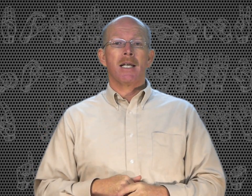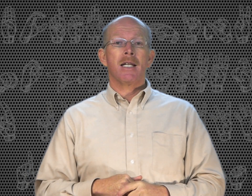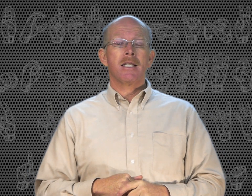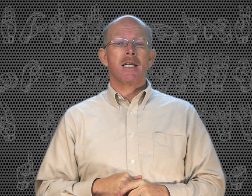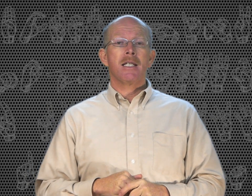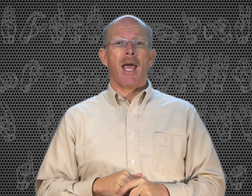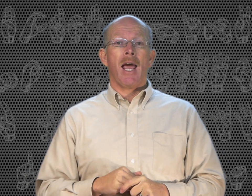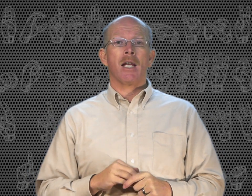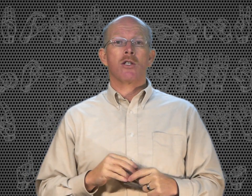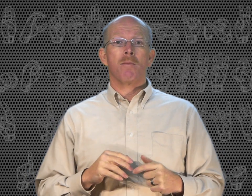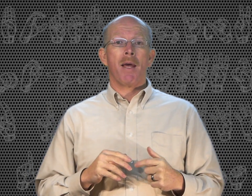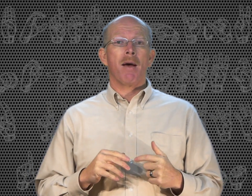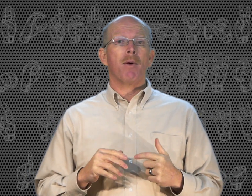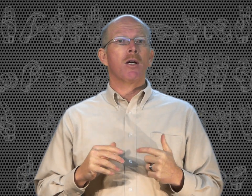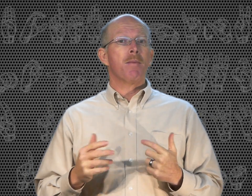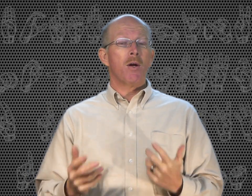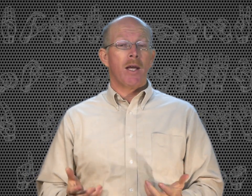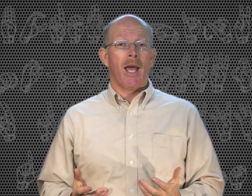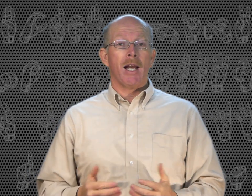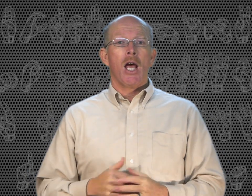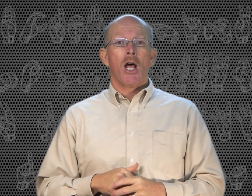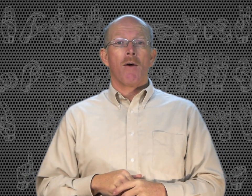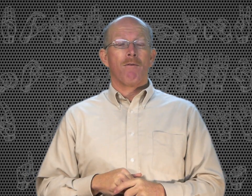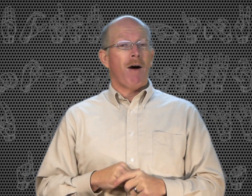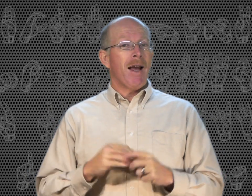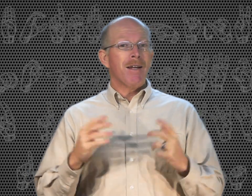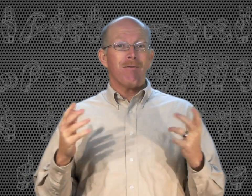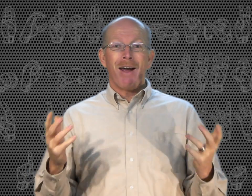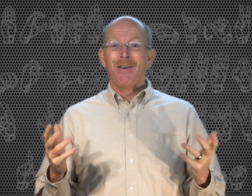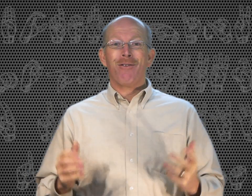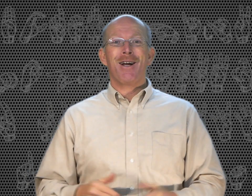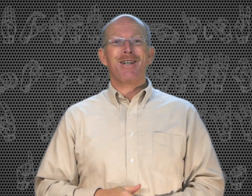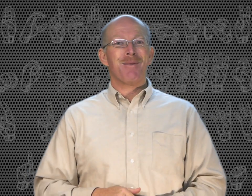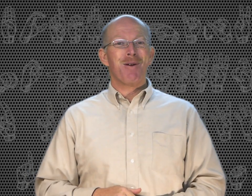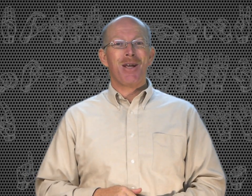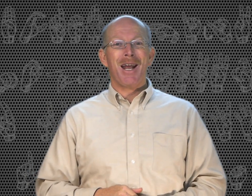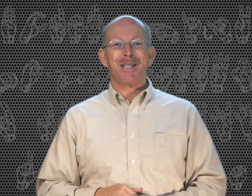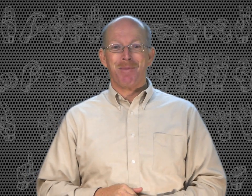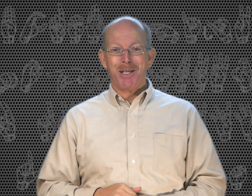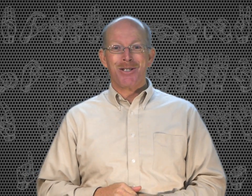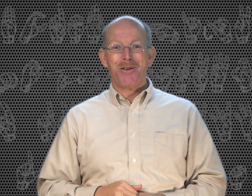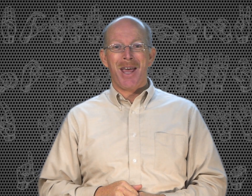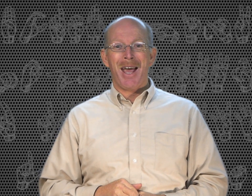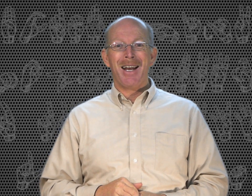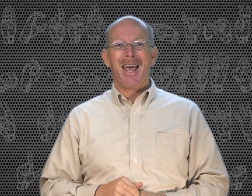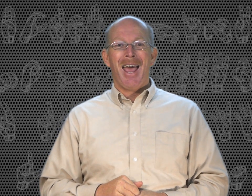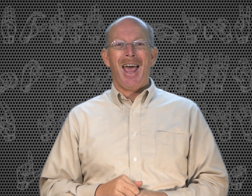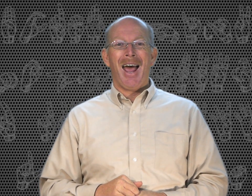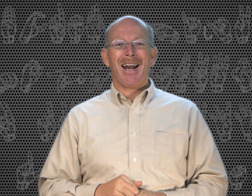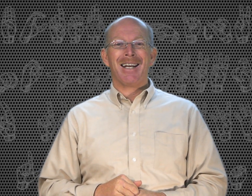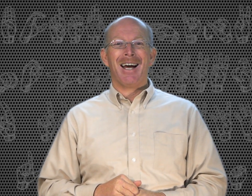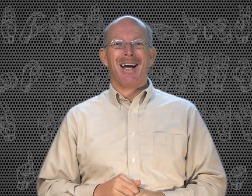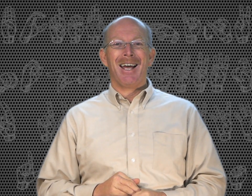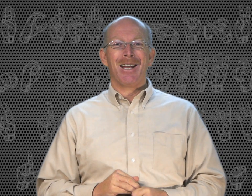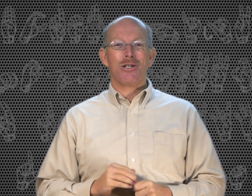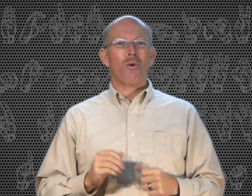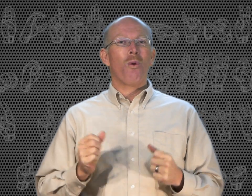sentences. And to be able to communicate. Find a friend. Communicate as much as you can. And enjoy